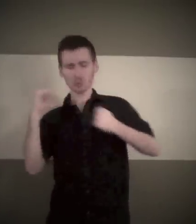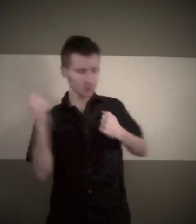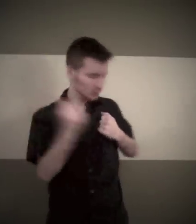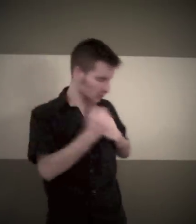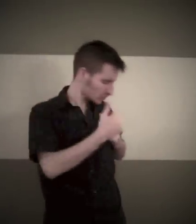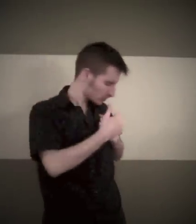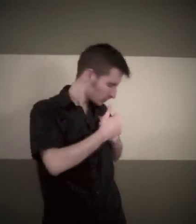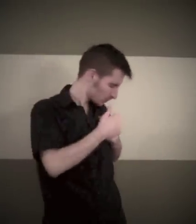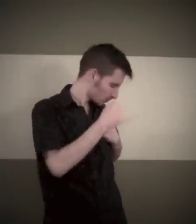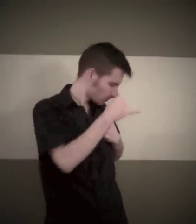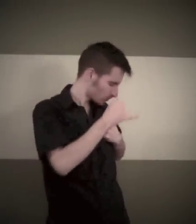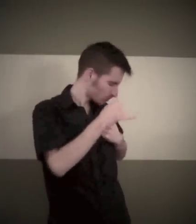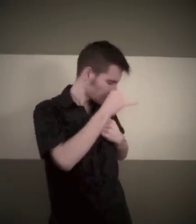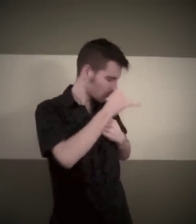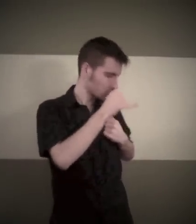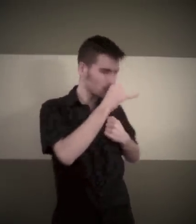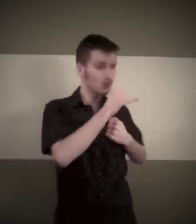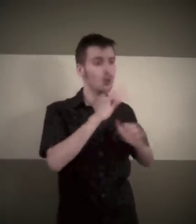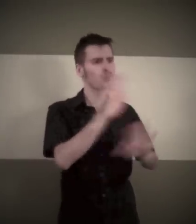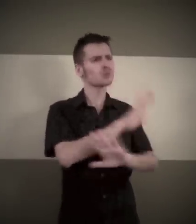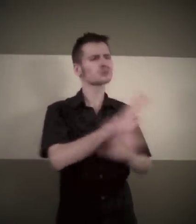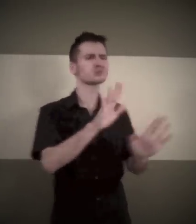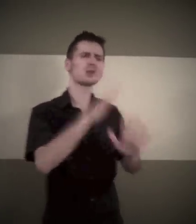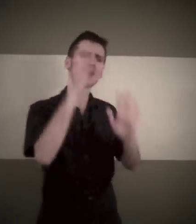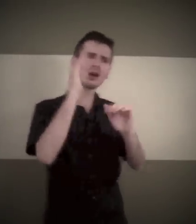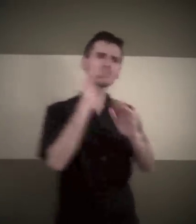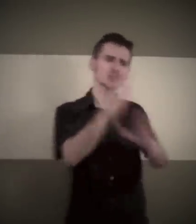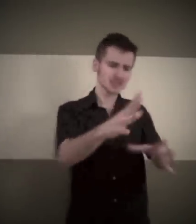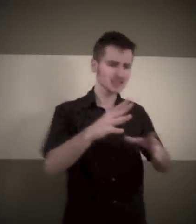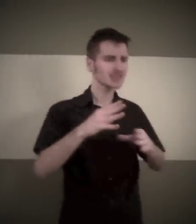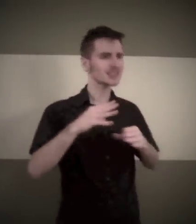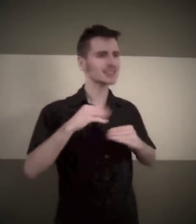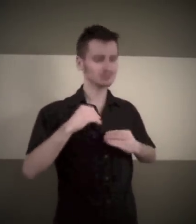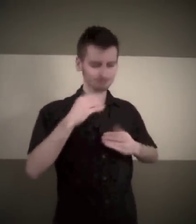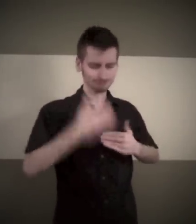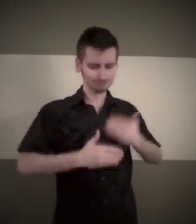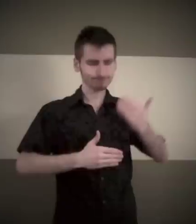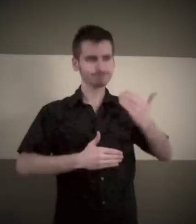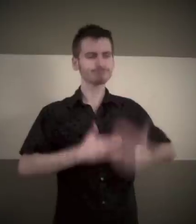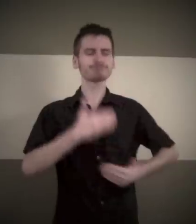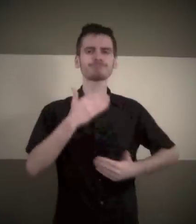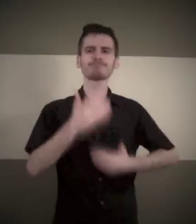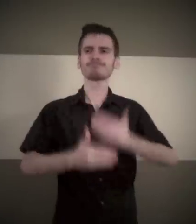And I hope that you don't suffer, but take the pain